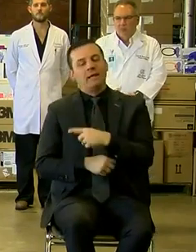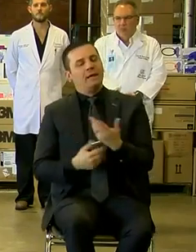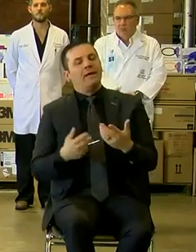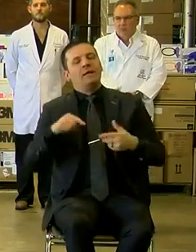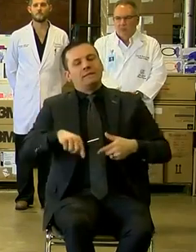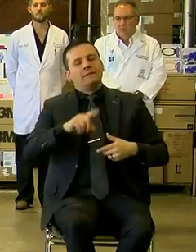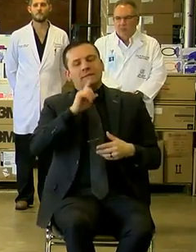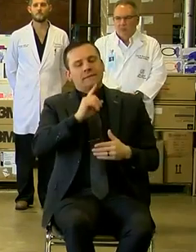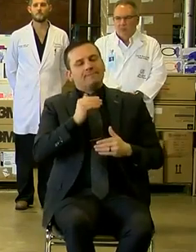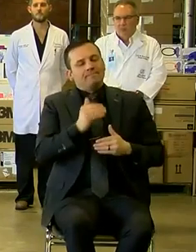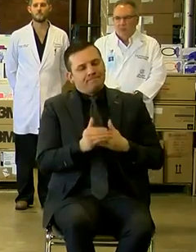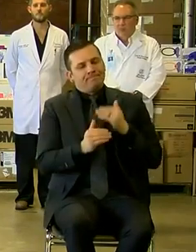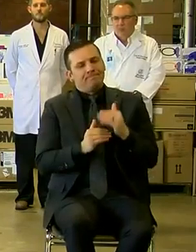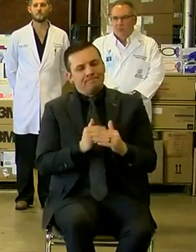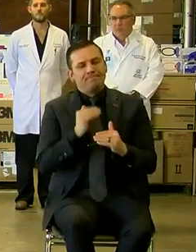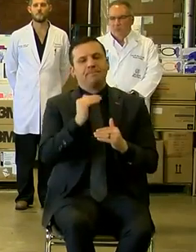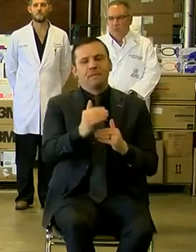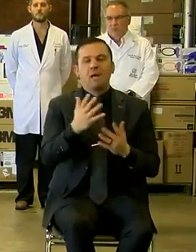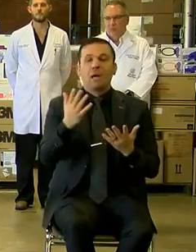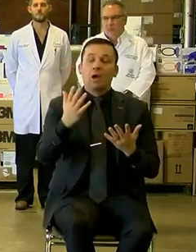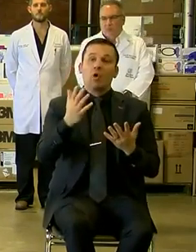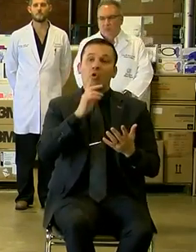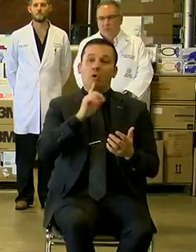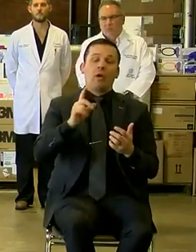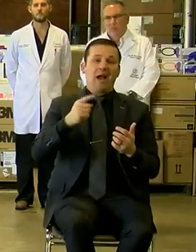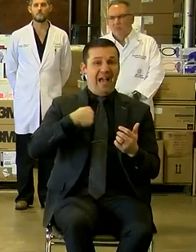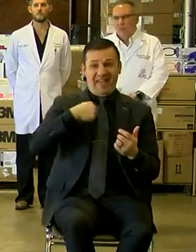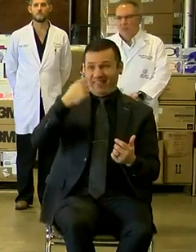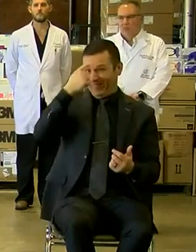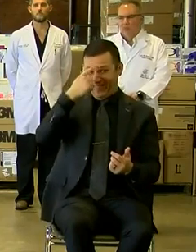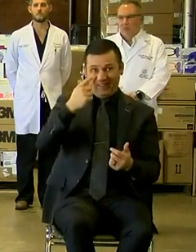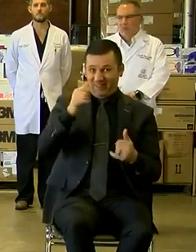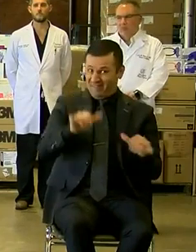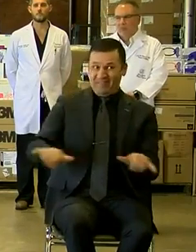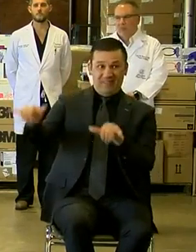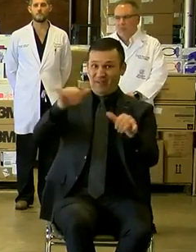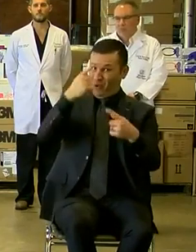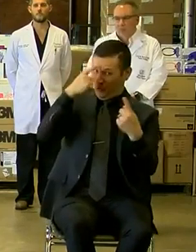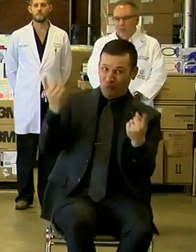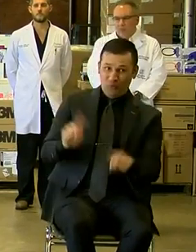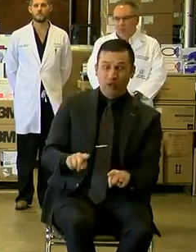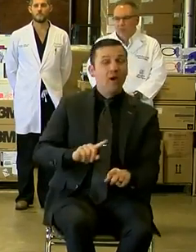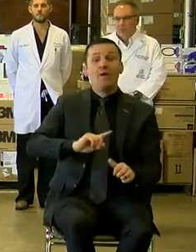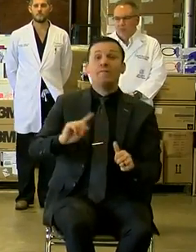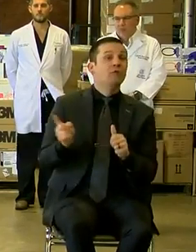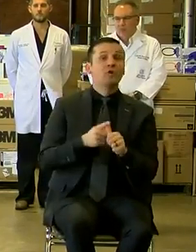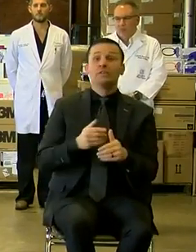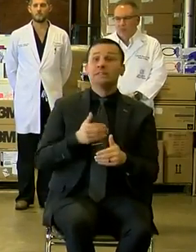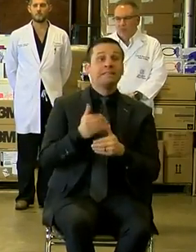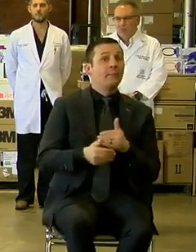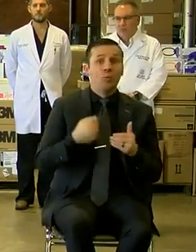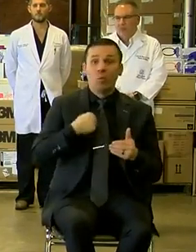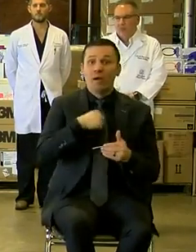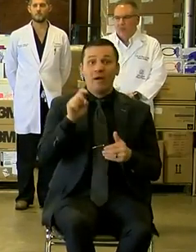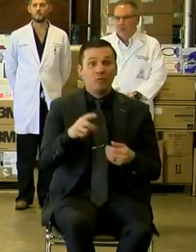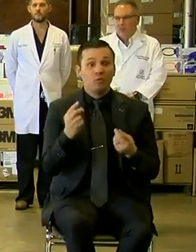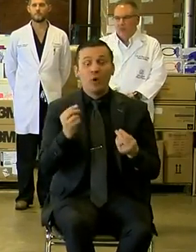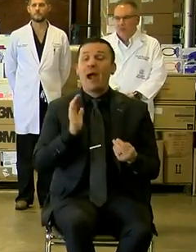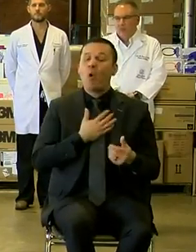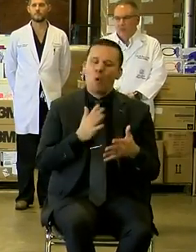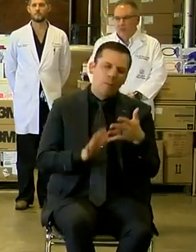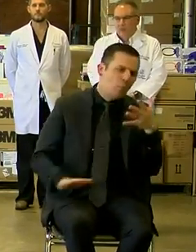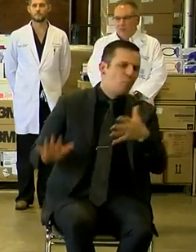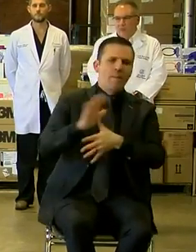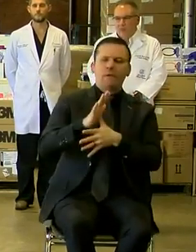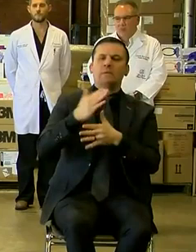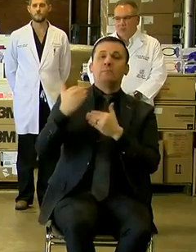I will say this that I candidly think everybody agrees with, and that is the first step we all have, and the primary obligation